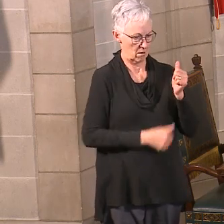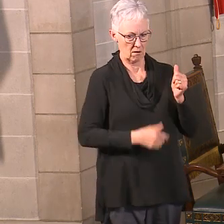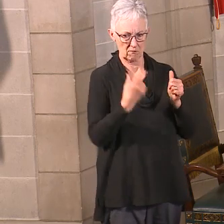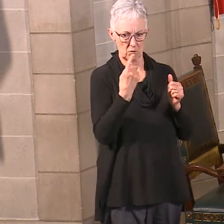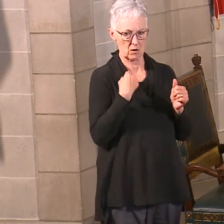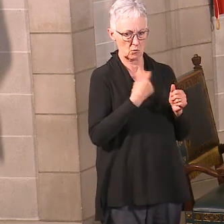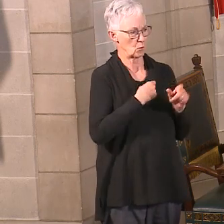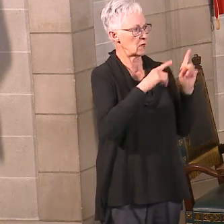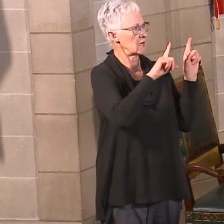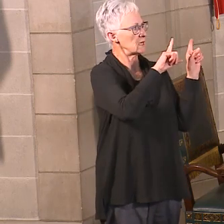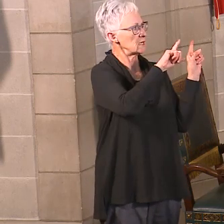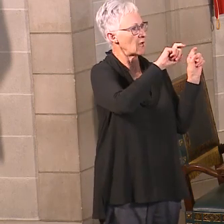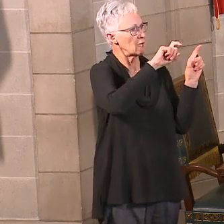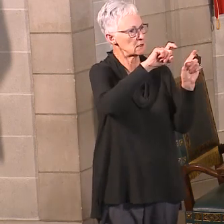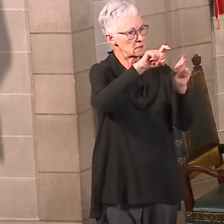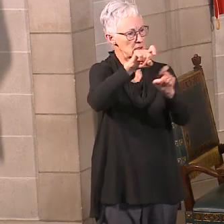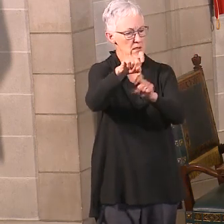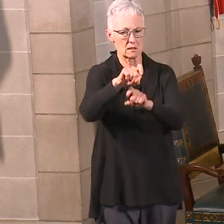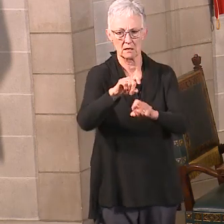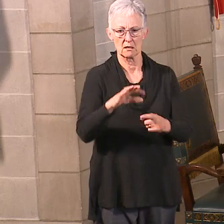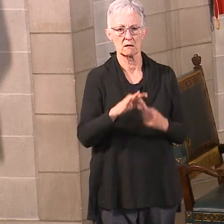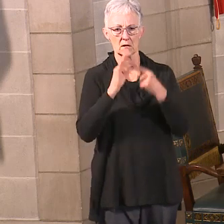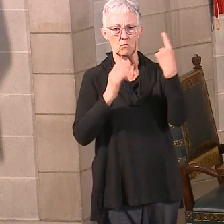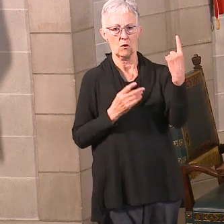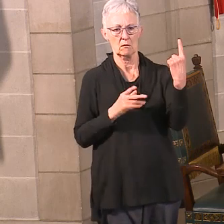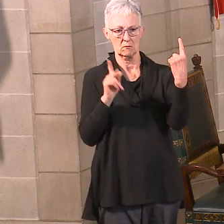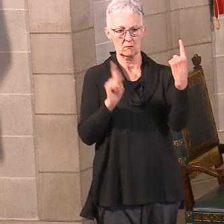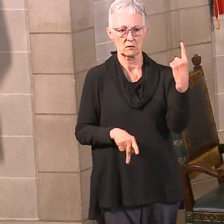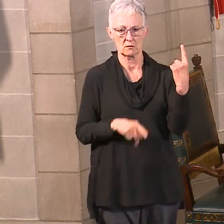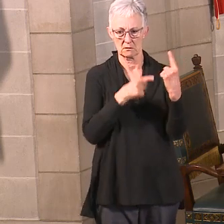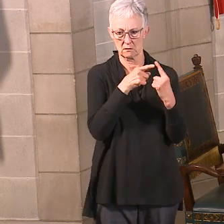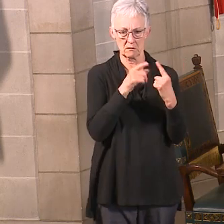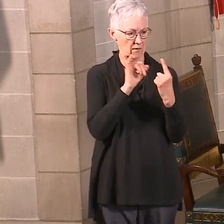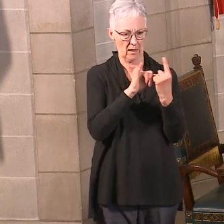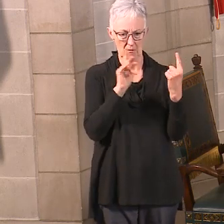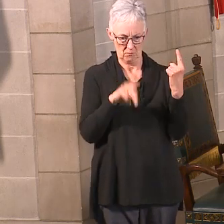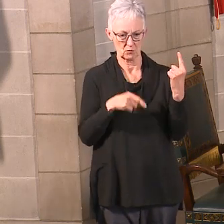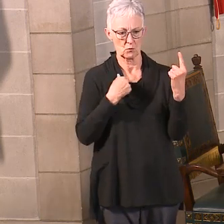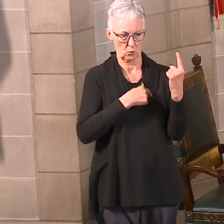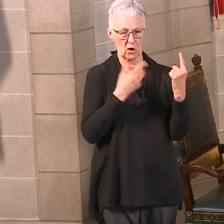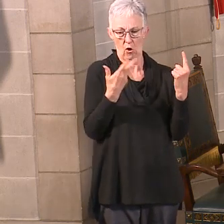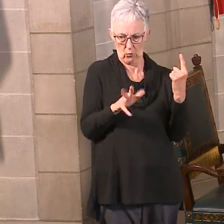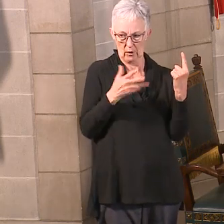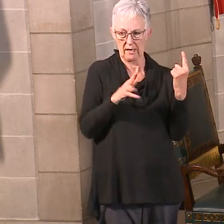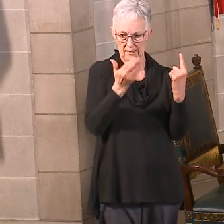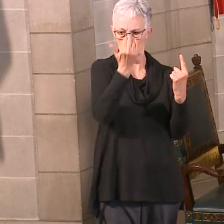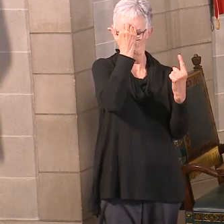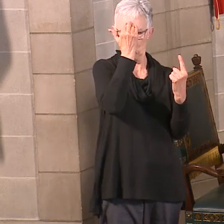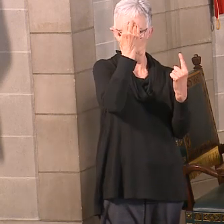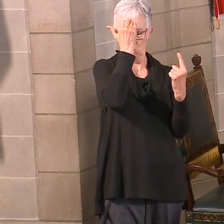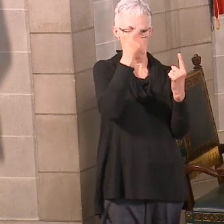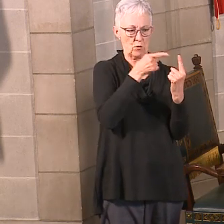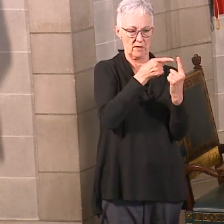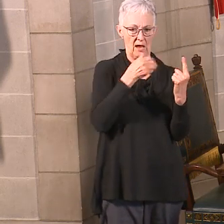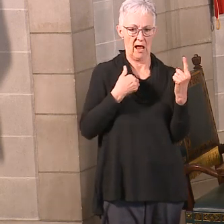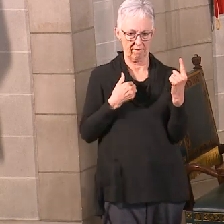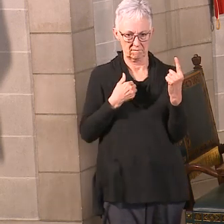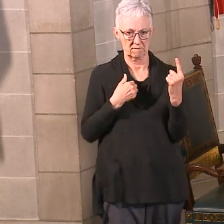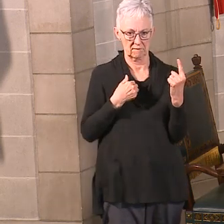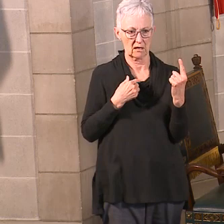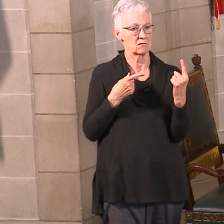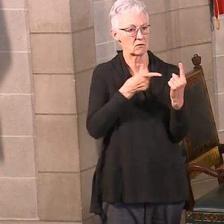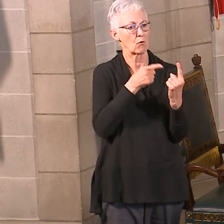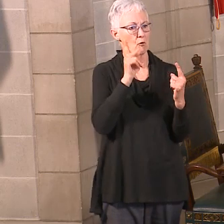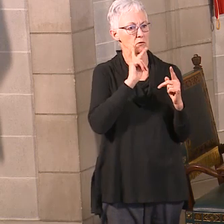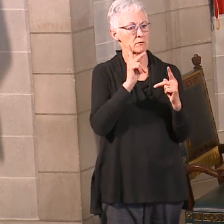except for the one person who we knew already had tested positive once, so again we had a bunch of folks that were associated with a nursing care facility,